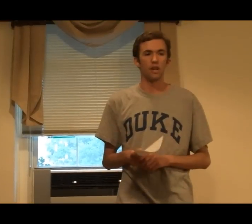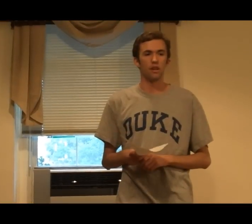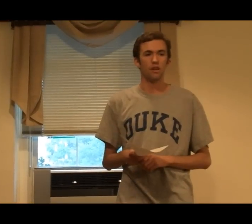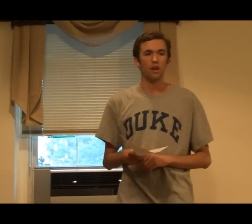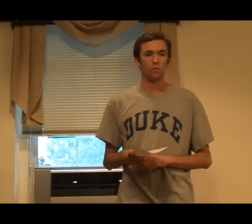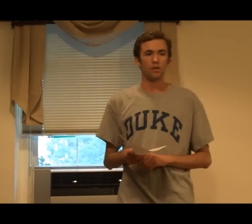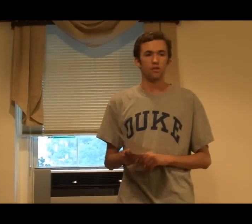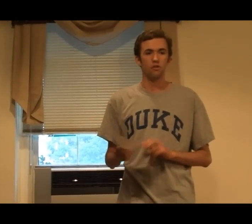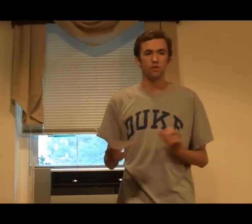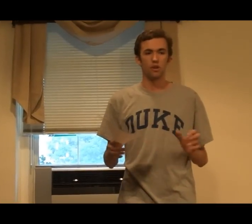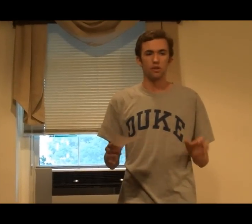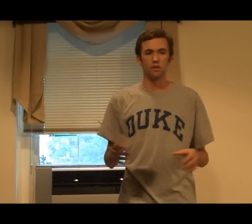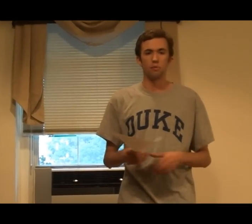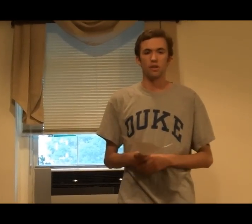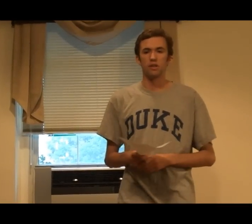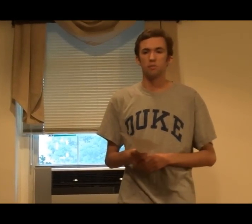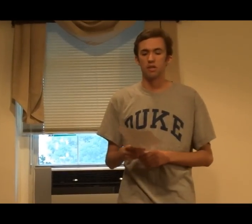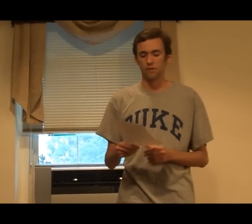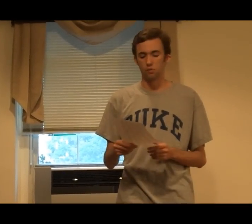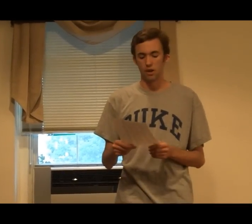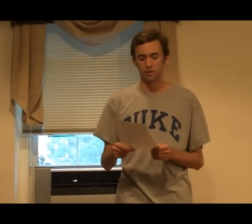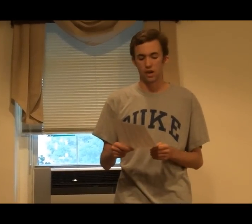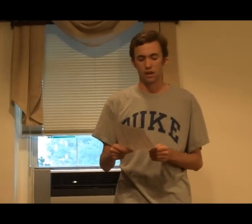it once you're used to the chimpanzee-specific way of signing.